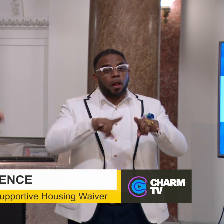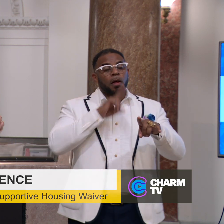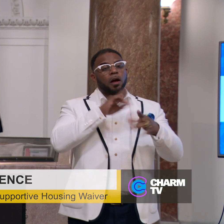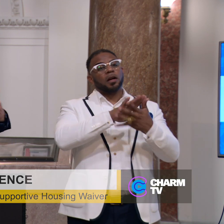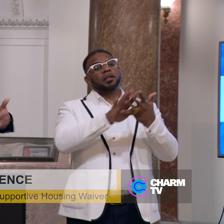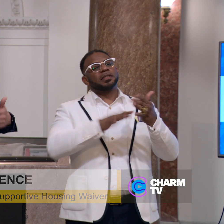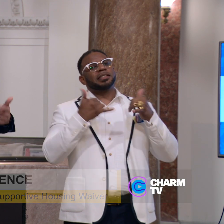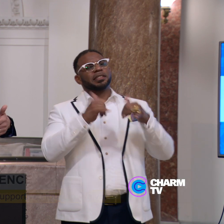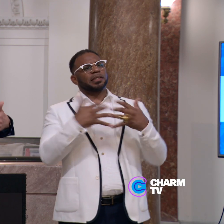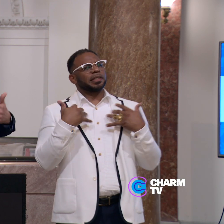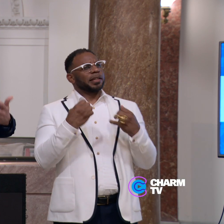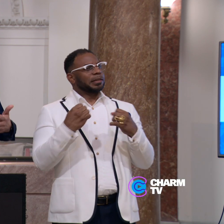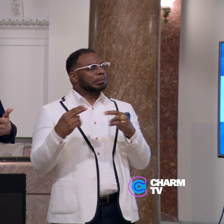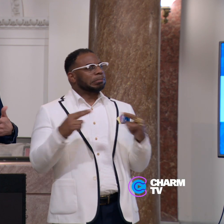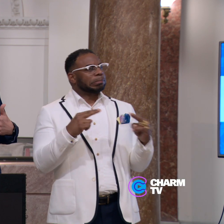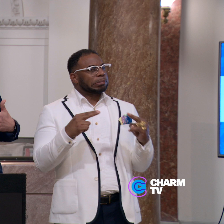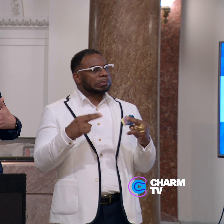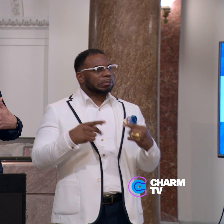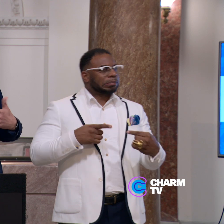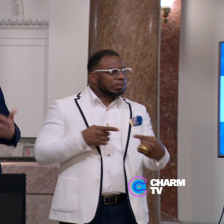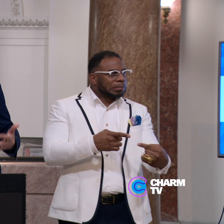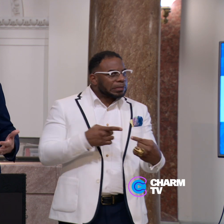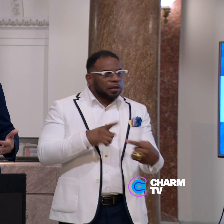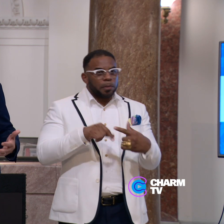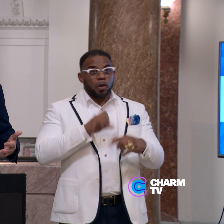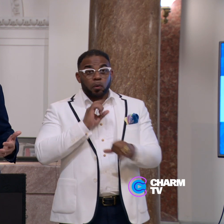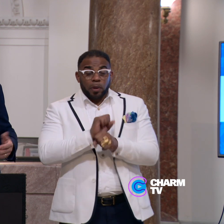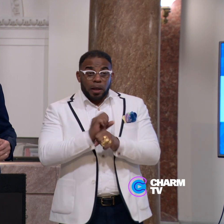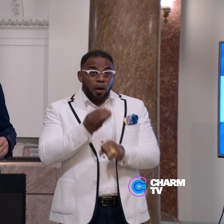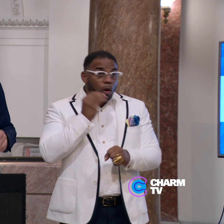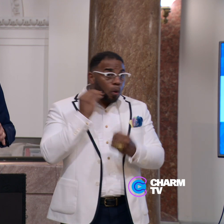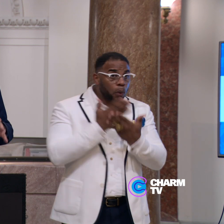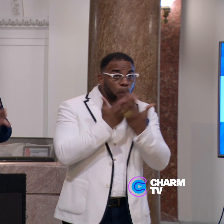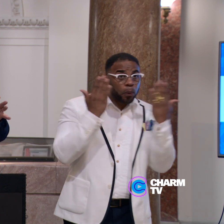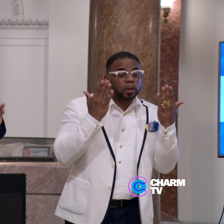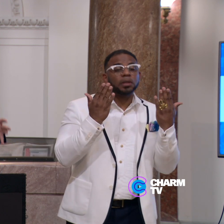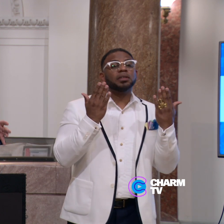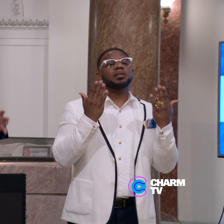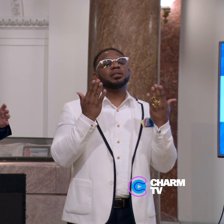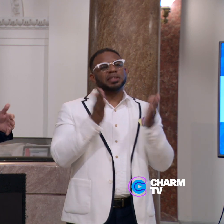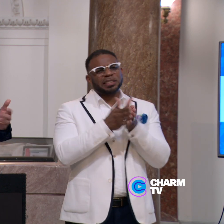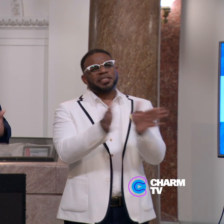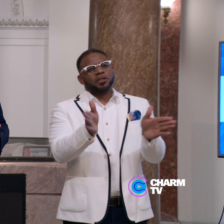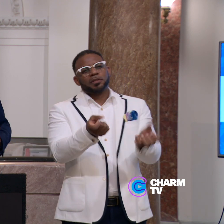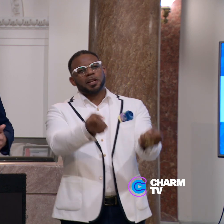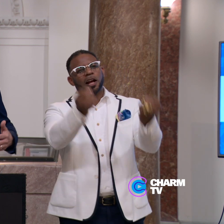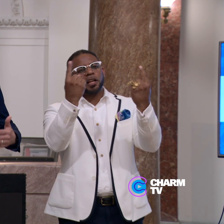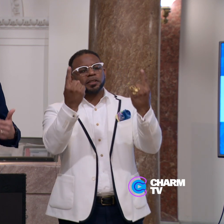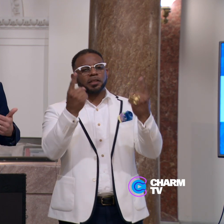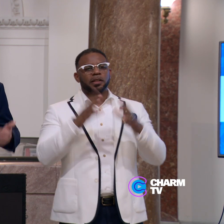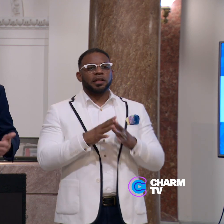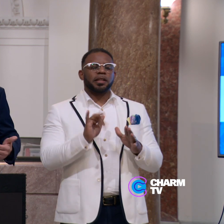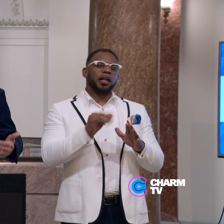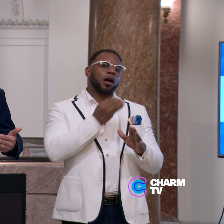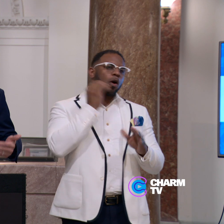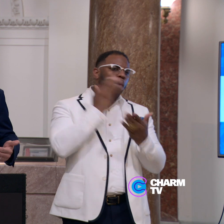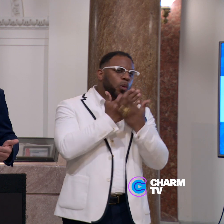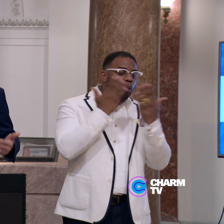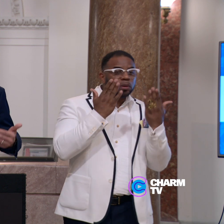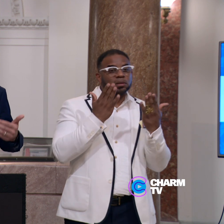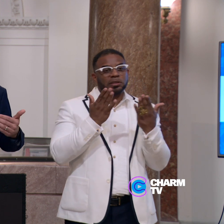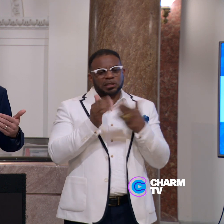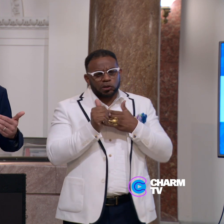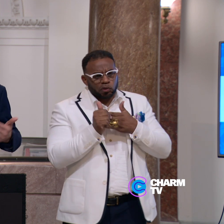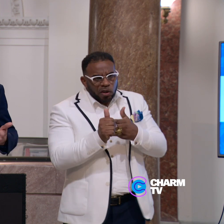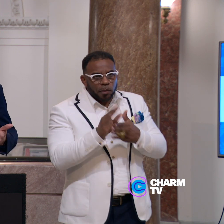are still some healthy debates and arguments about the realities of homelessness, it is generally understood that homelessness is